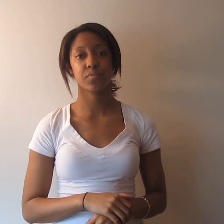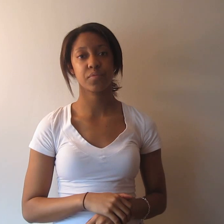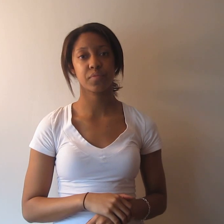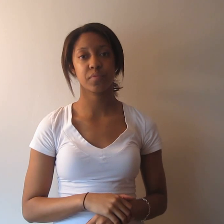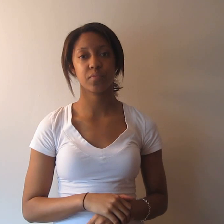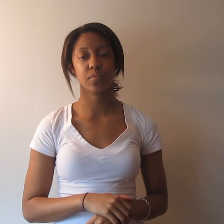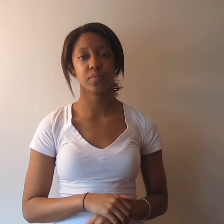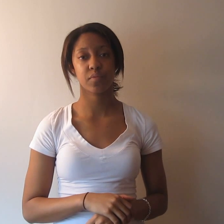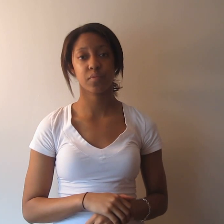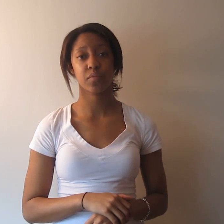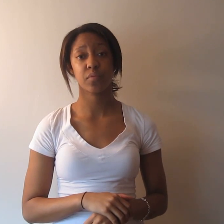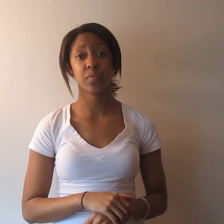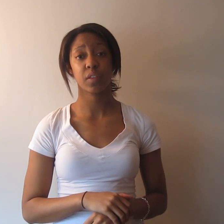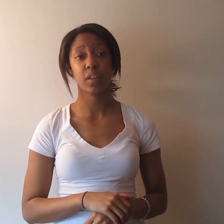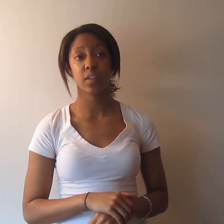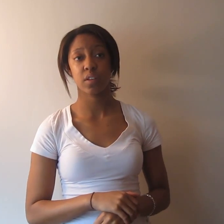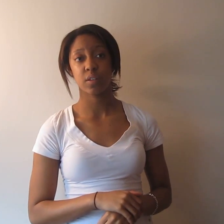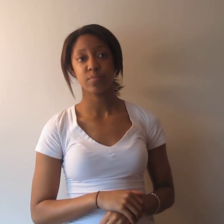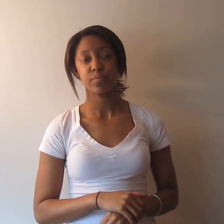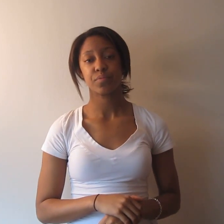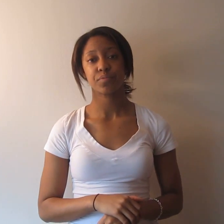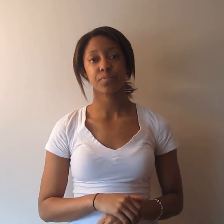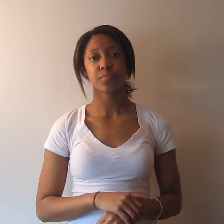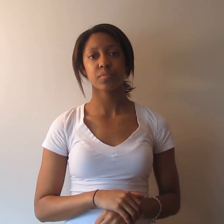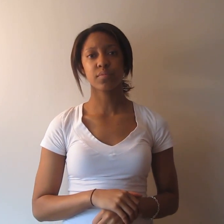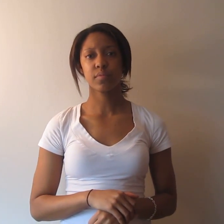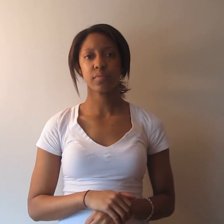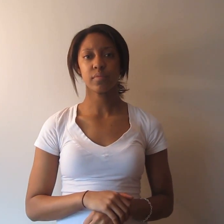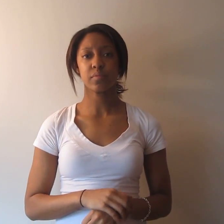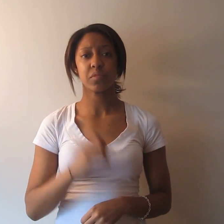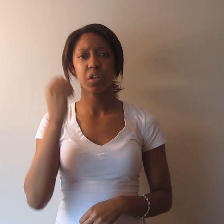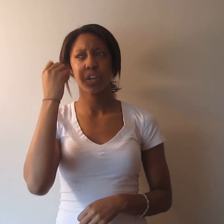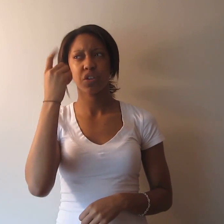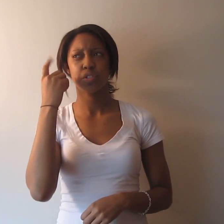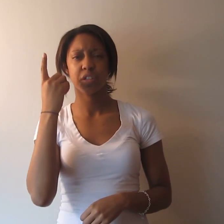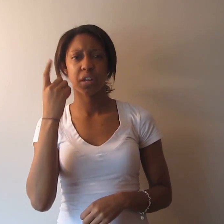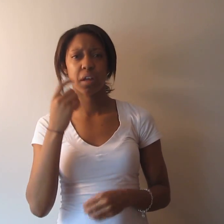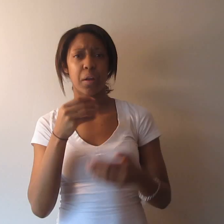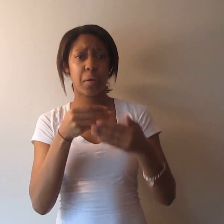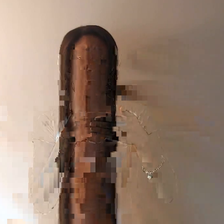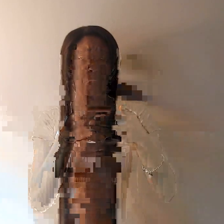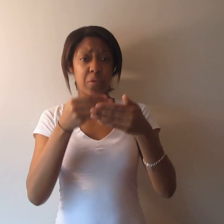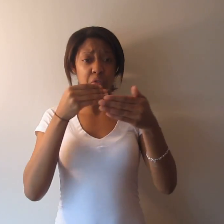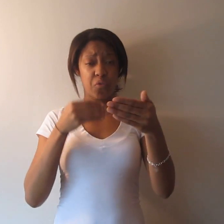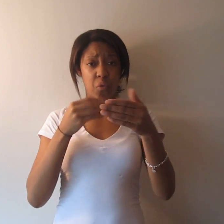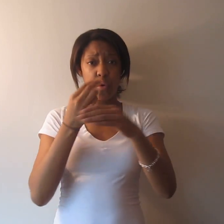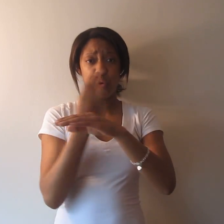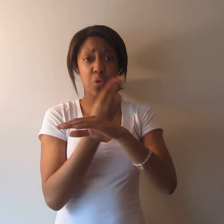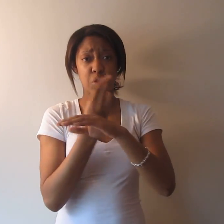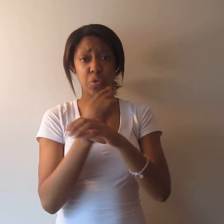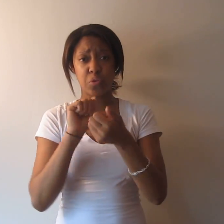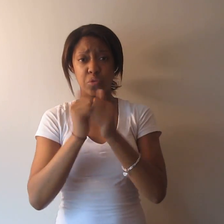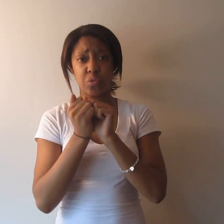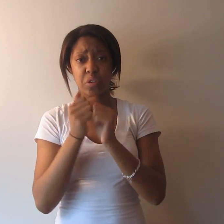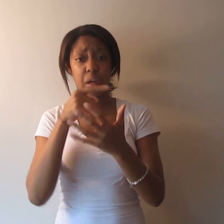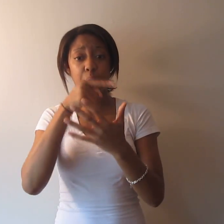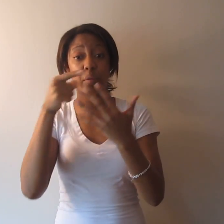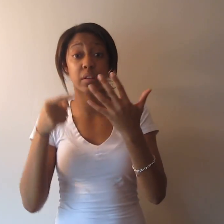One thing you must always take into account before agreeing to use an accommodation is to make sure that it fits your